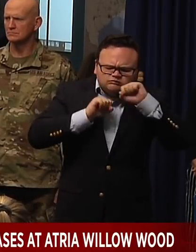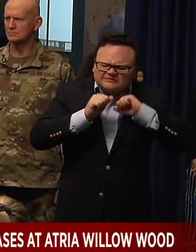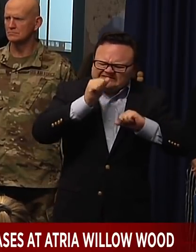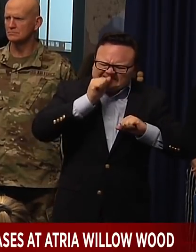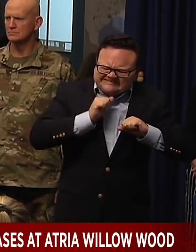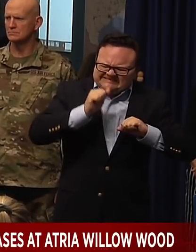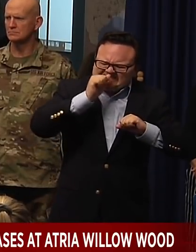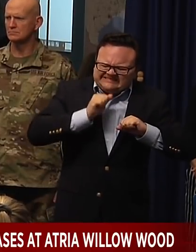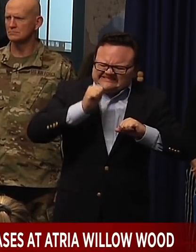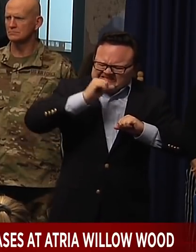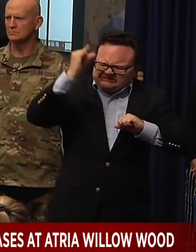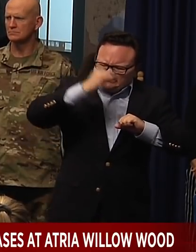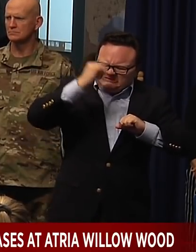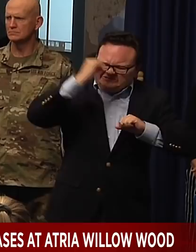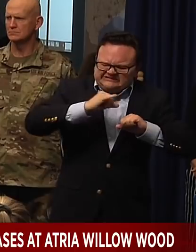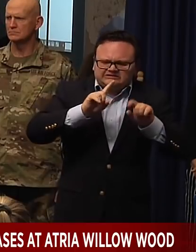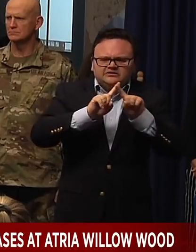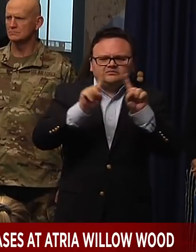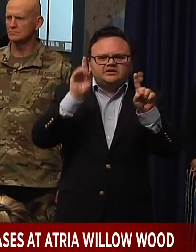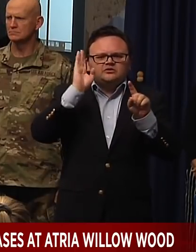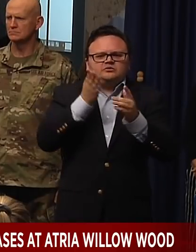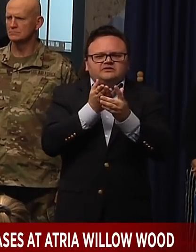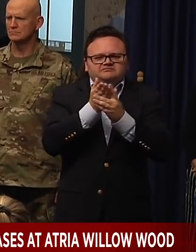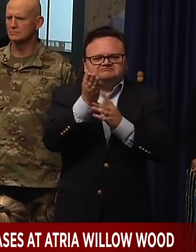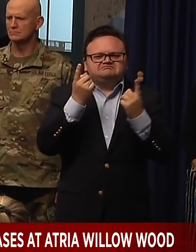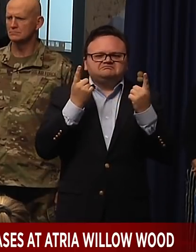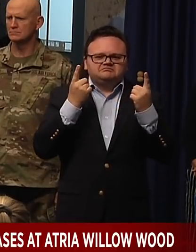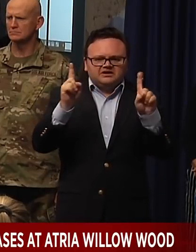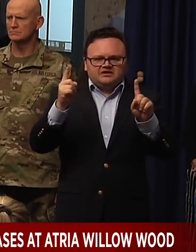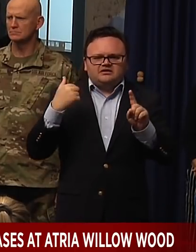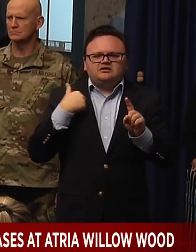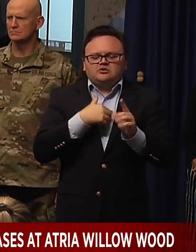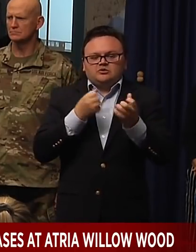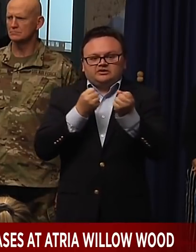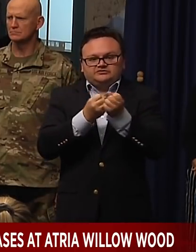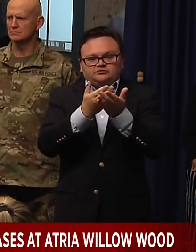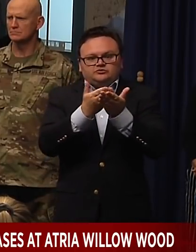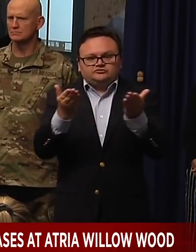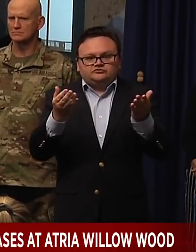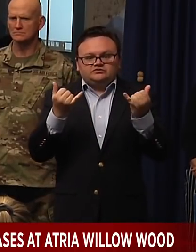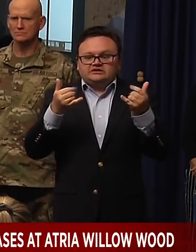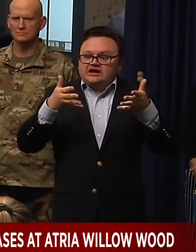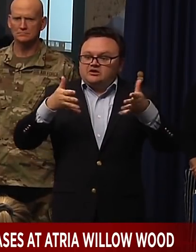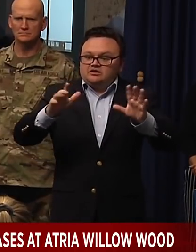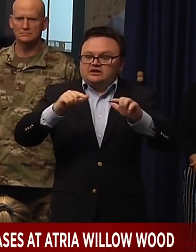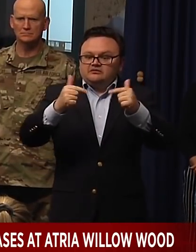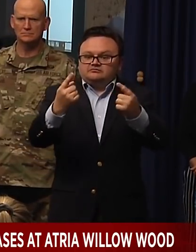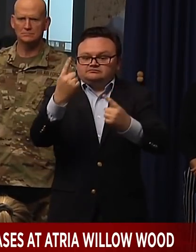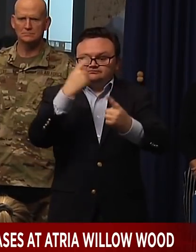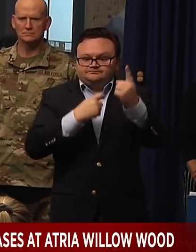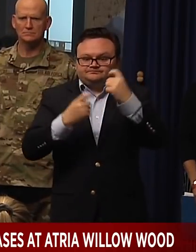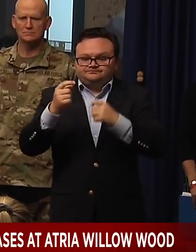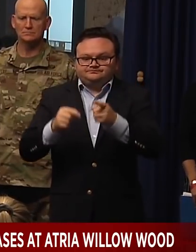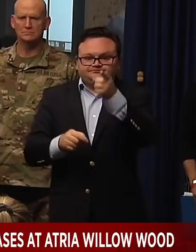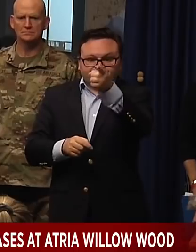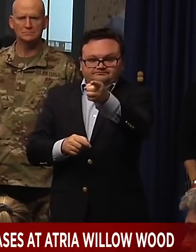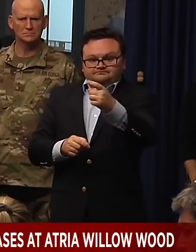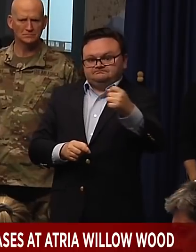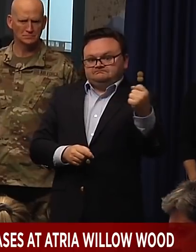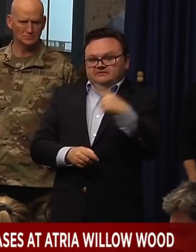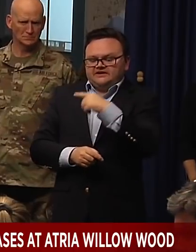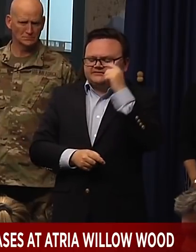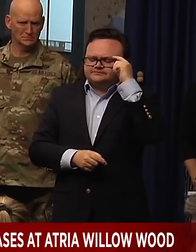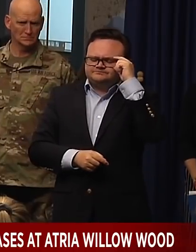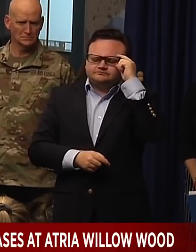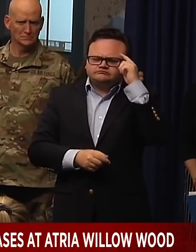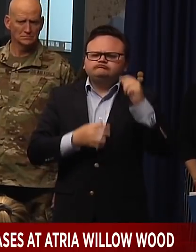but we will get through it and, and we'll be there for you. And with that, I'll take some questions. I have a question. We've been hearing from